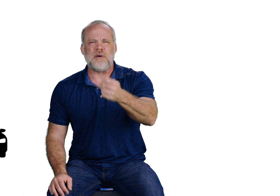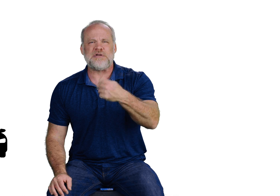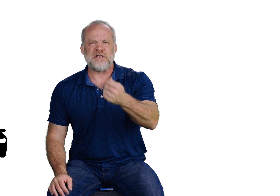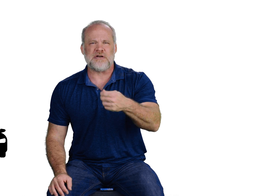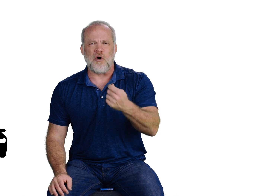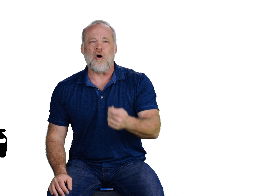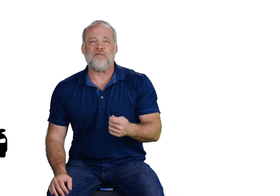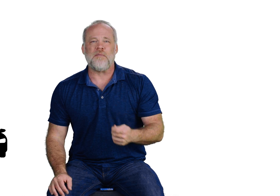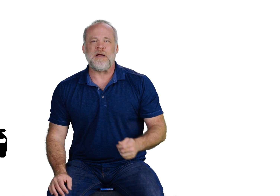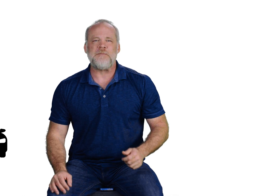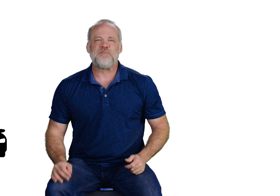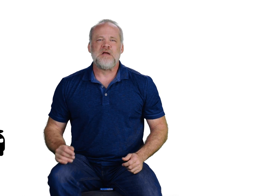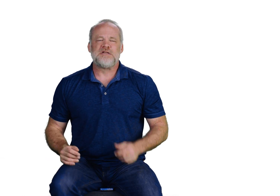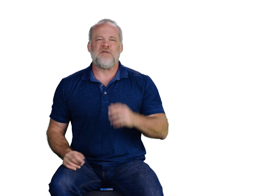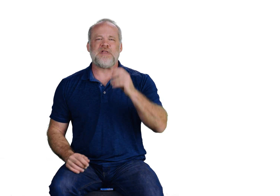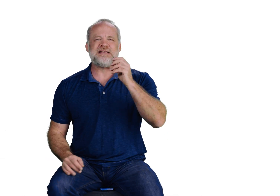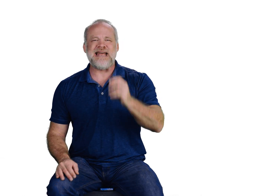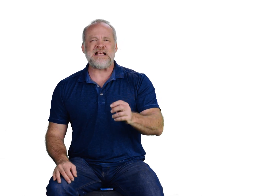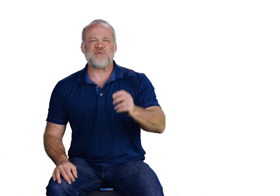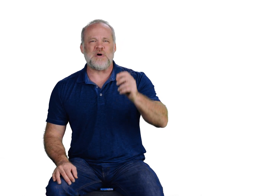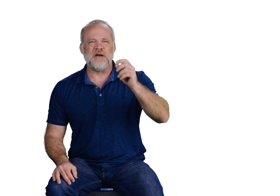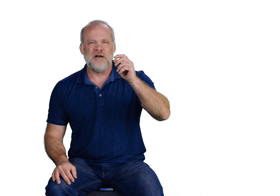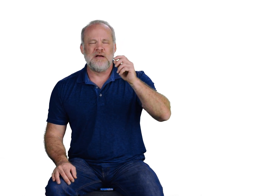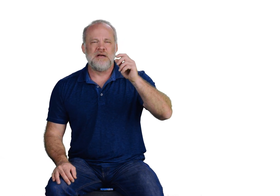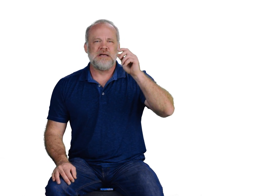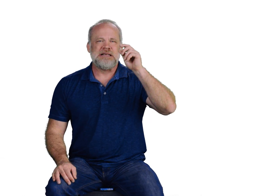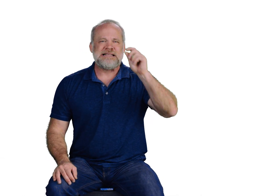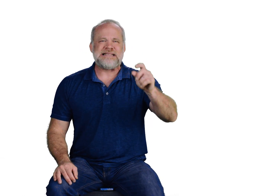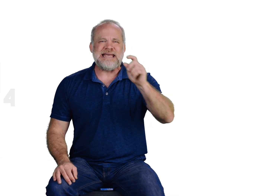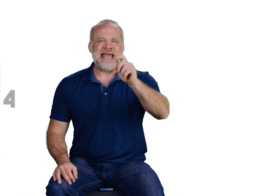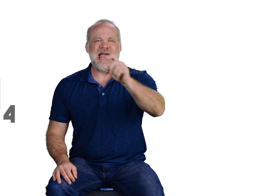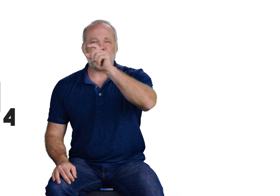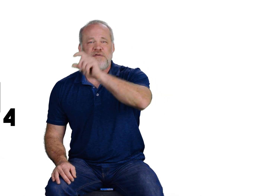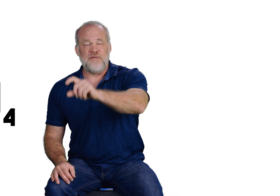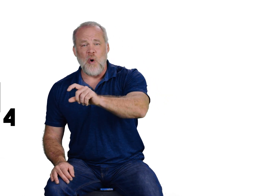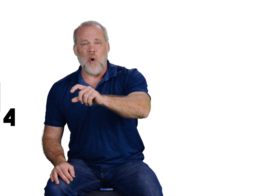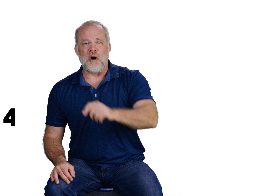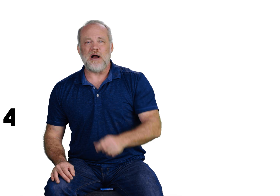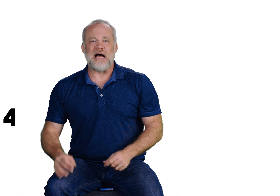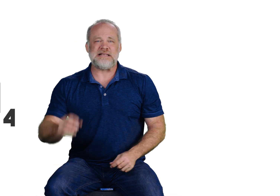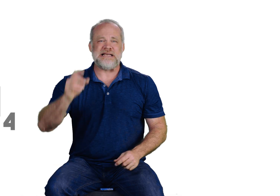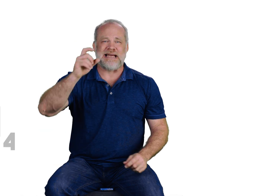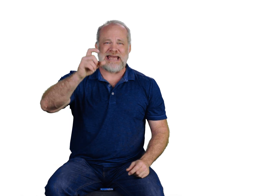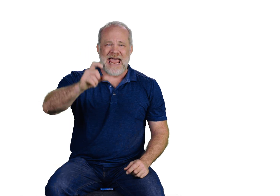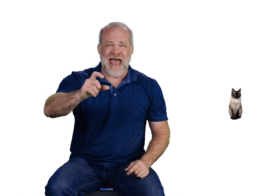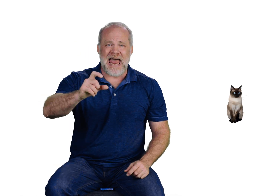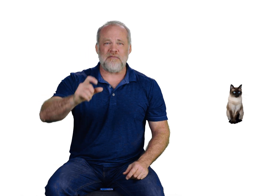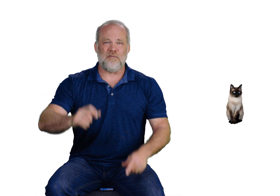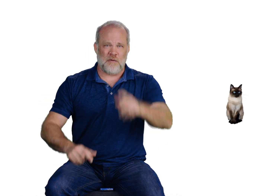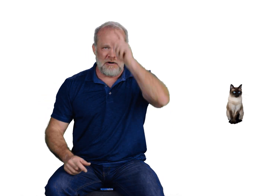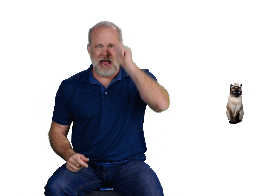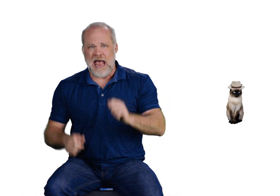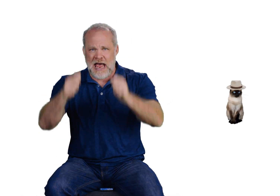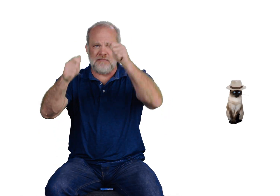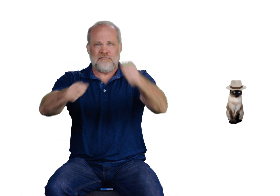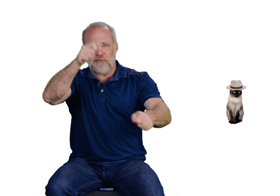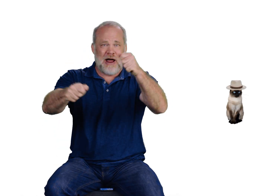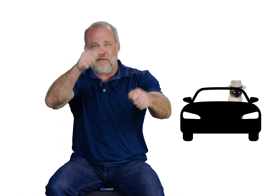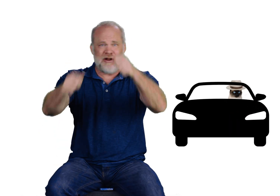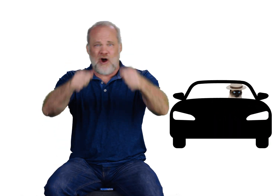represents a car for me. So, for this next one, CH4, I see a cat wearing a hat, driving a